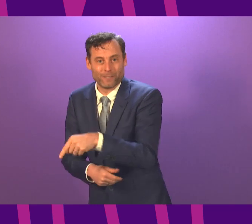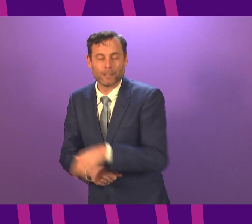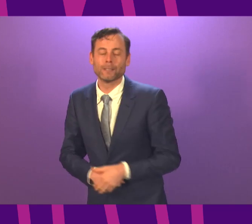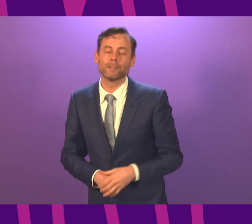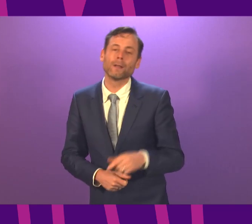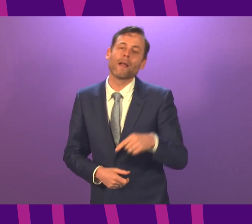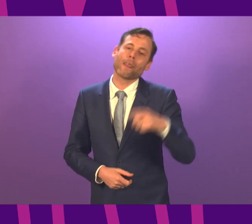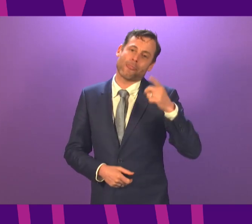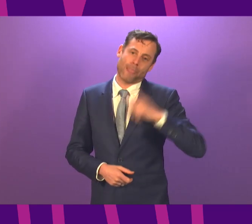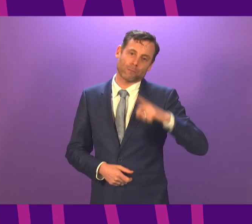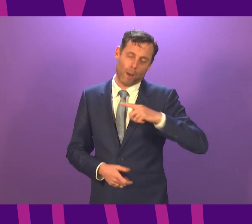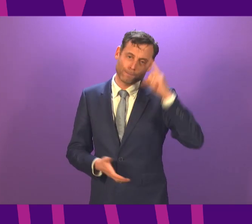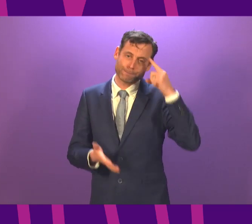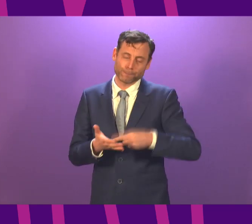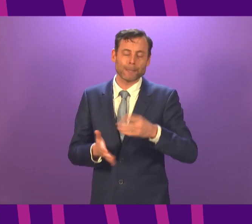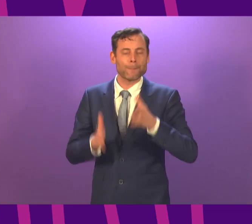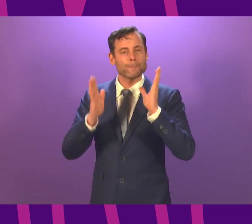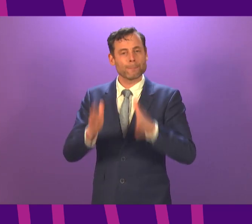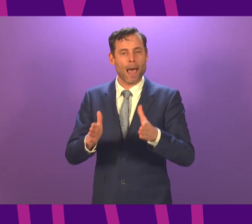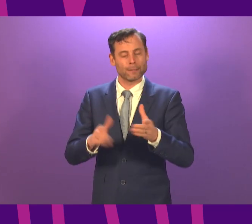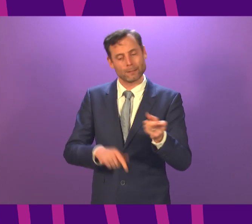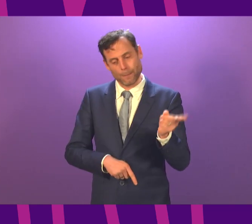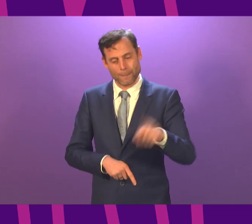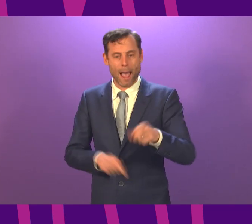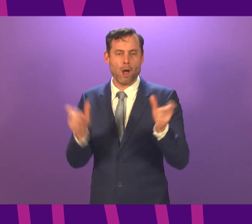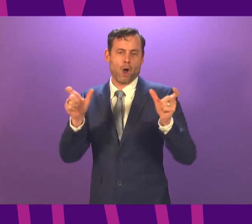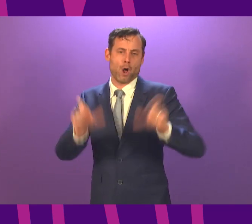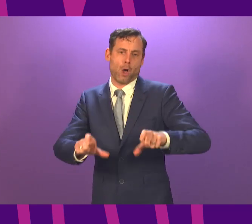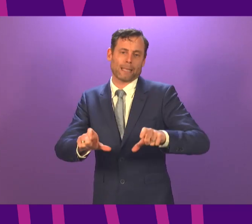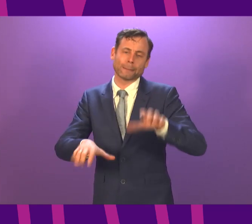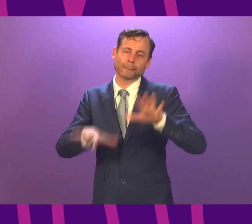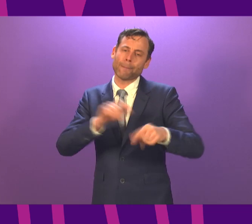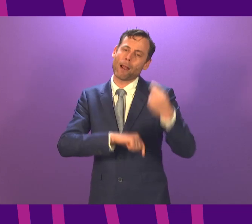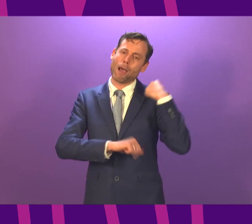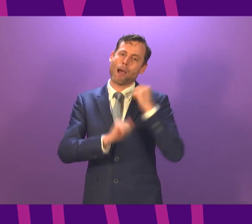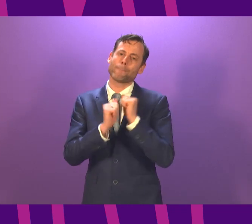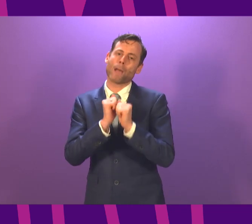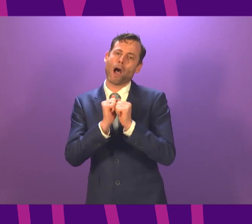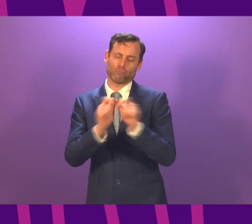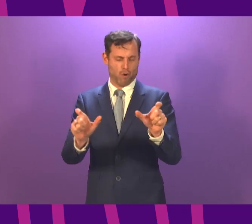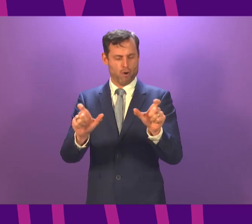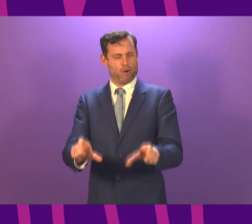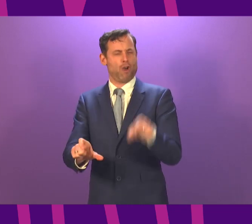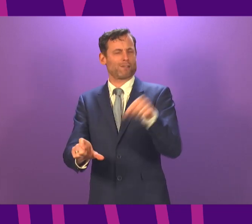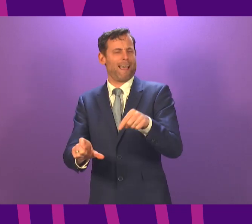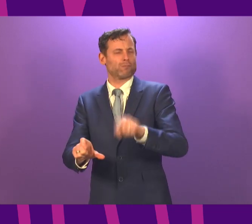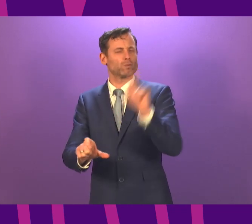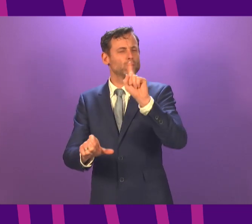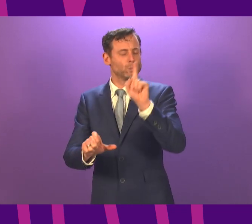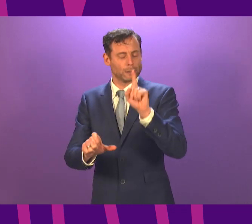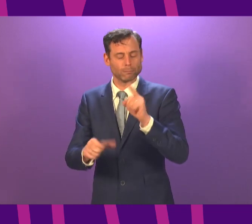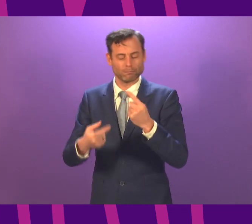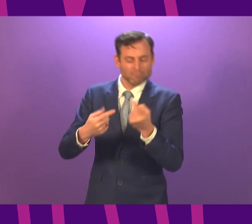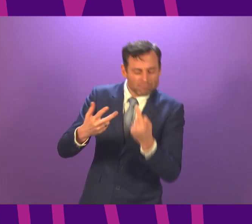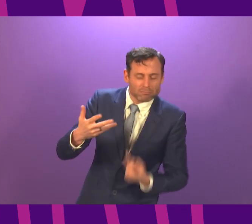much closer to the lockdown of last March. Let me, therefore, set out in more detail the decisions that the Cabinet reached